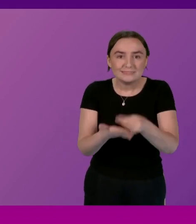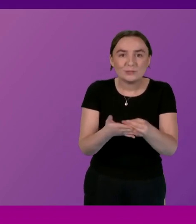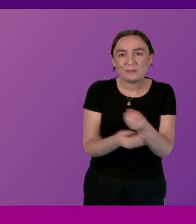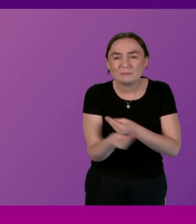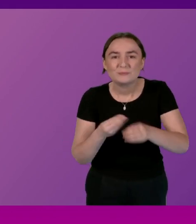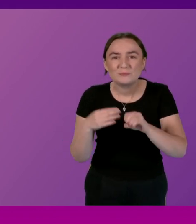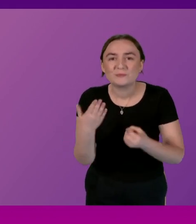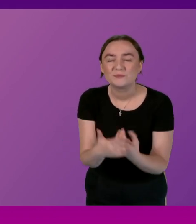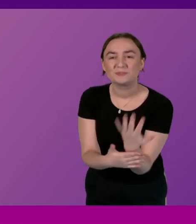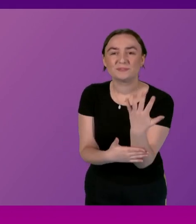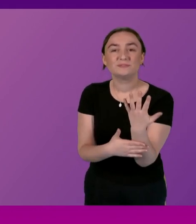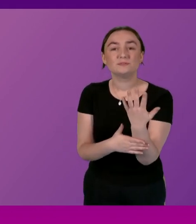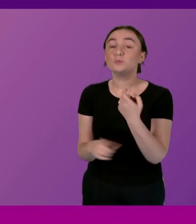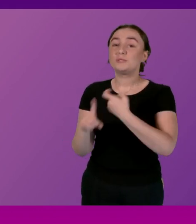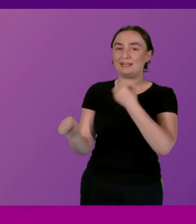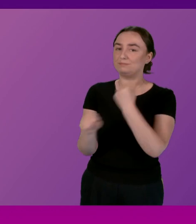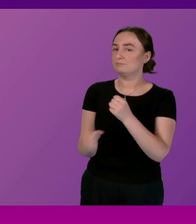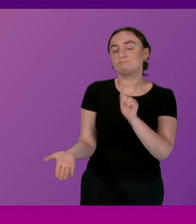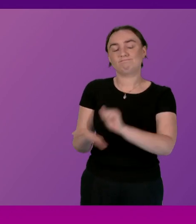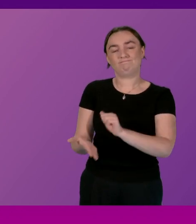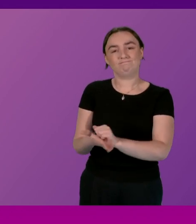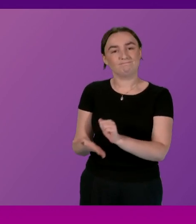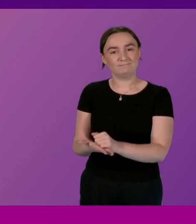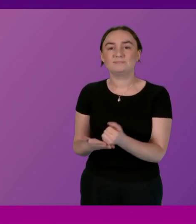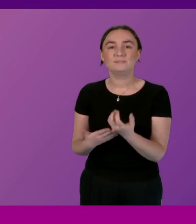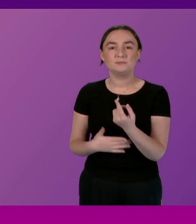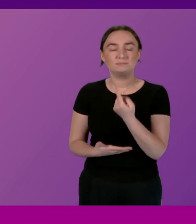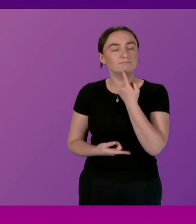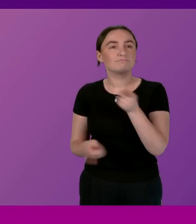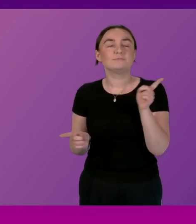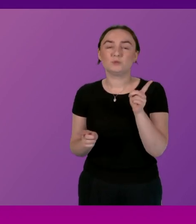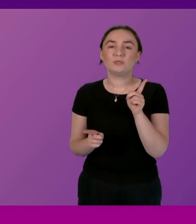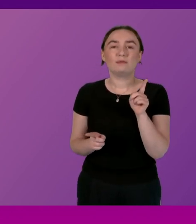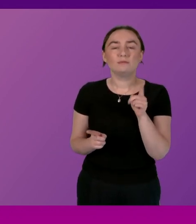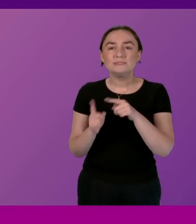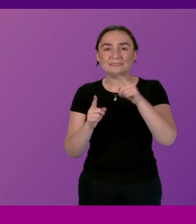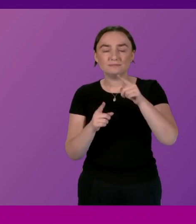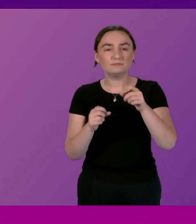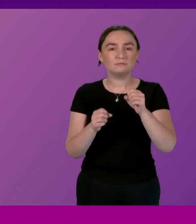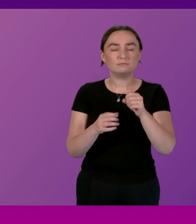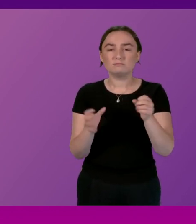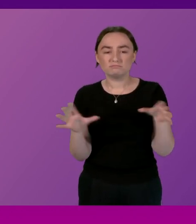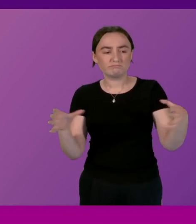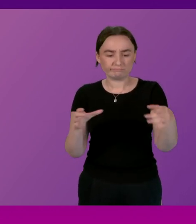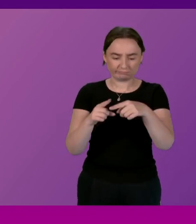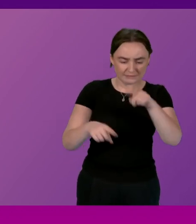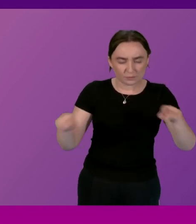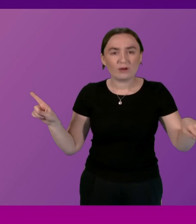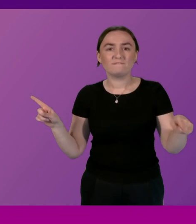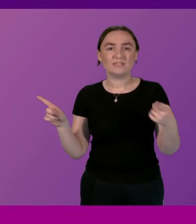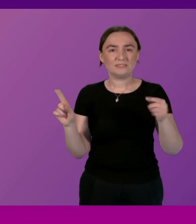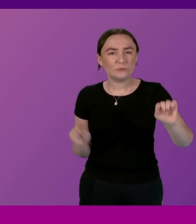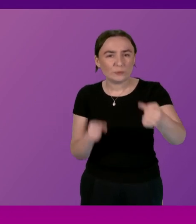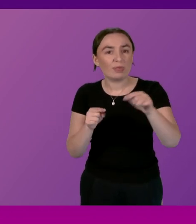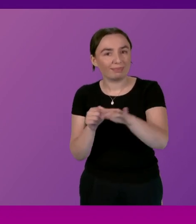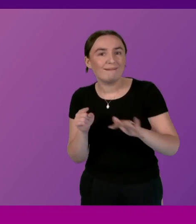Kenneth Gibson is absolutely right to make mention of the demographic challenges and it's a source of great worrying concern